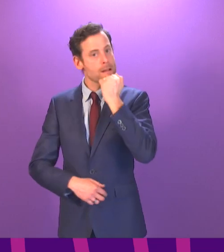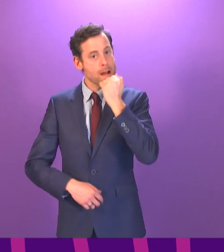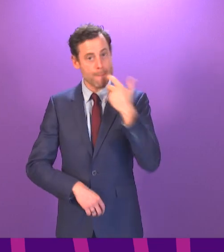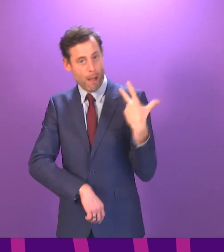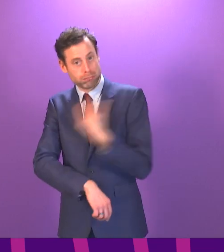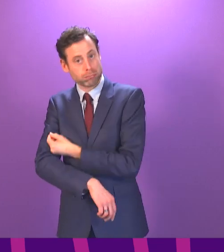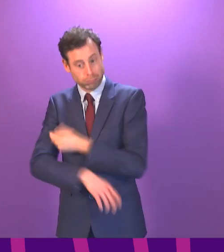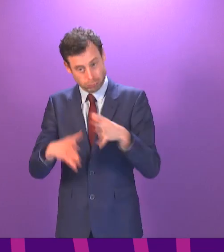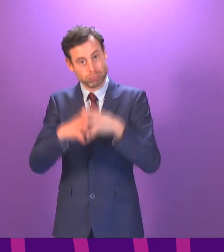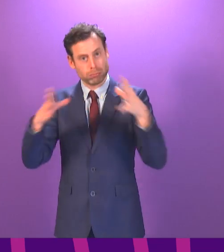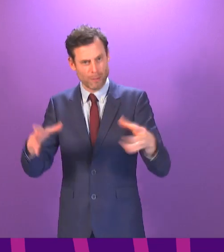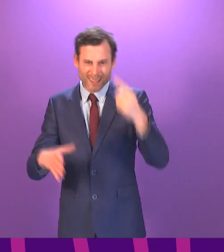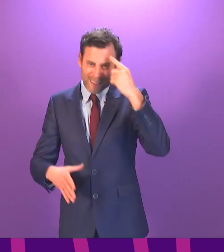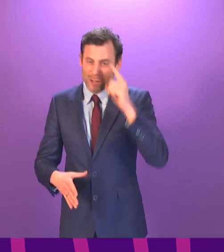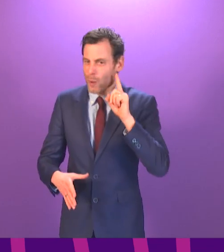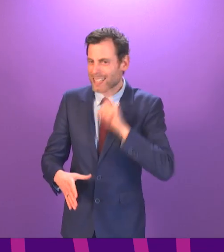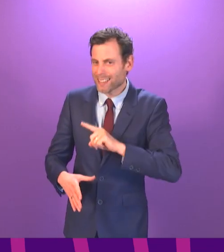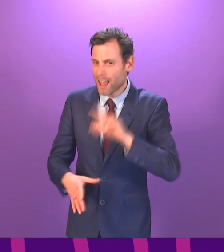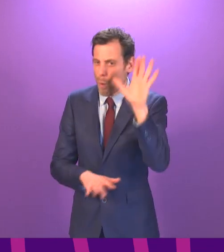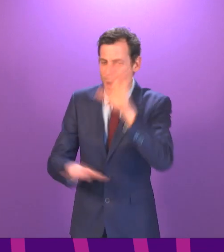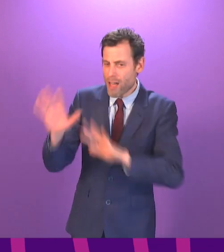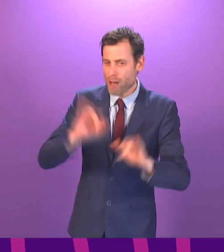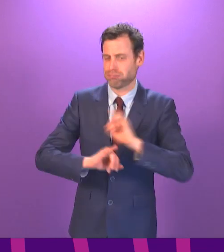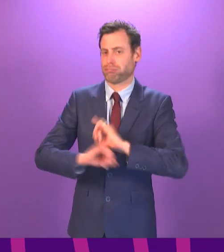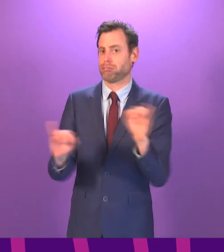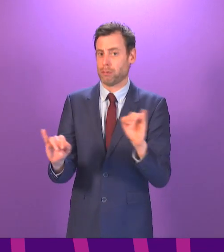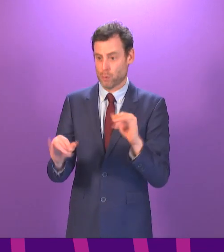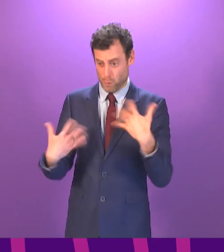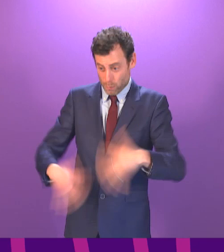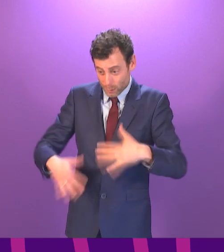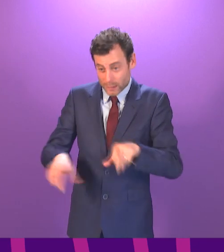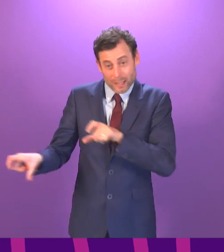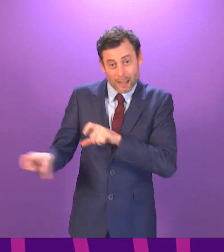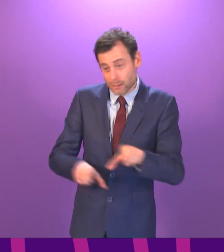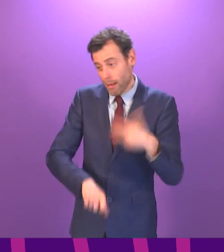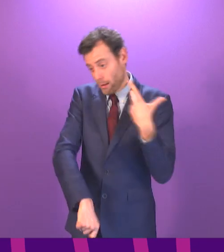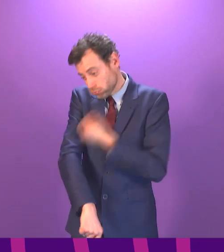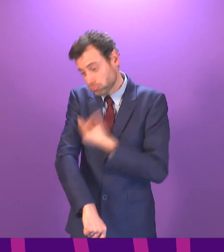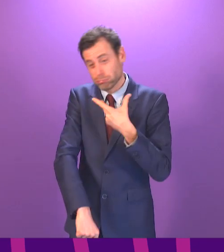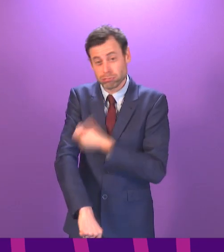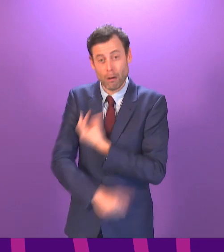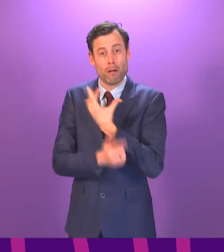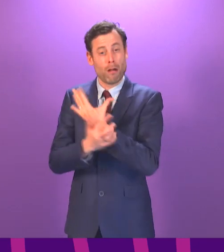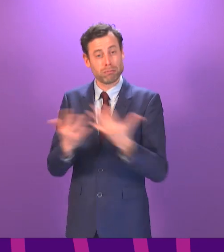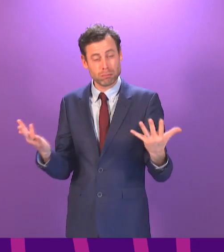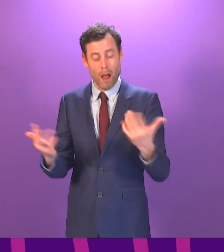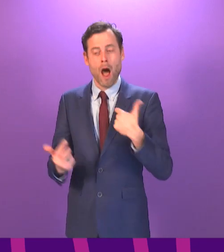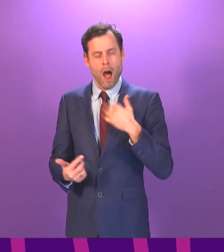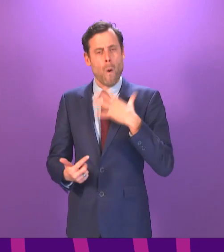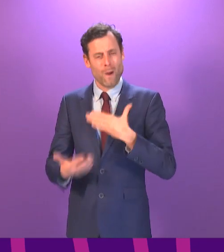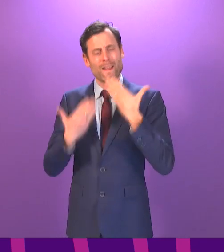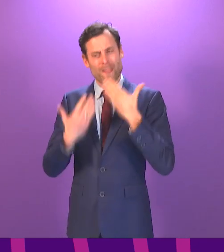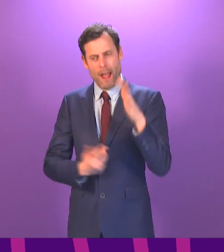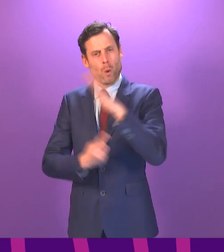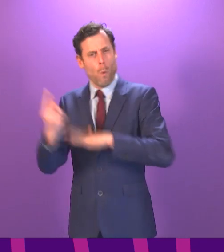the severe weather conditions yesterday, is in my view nothing short of extraordinary. My thanks go to everyone who made it happen, those running the